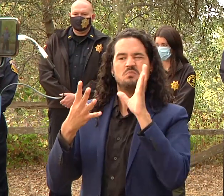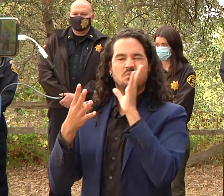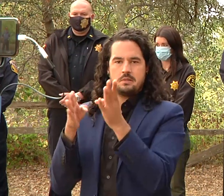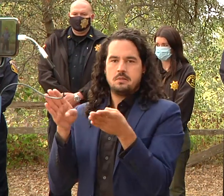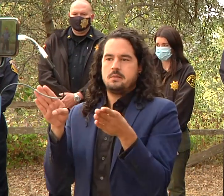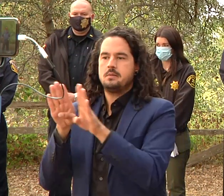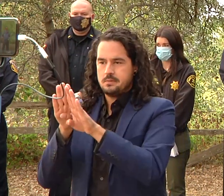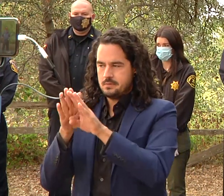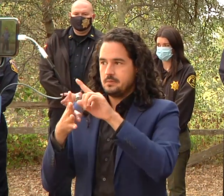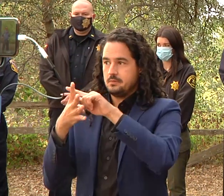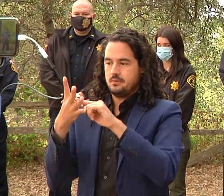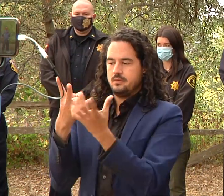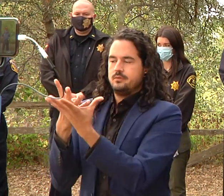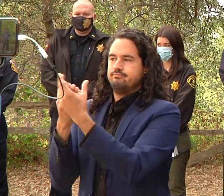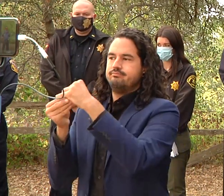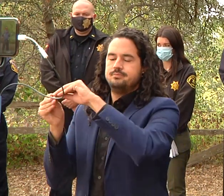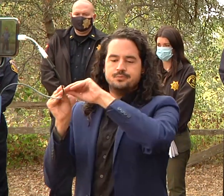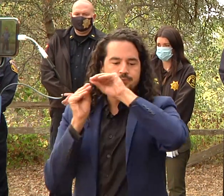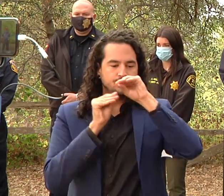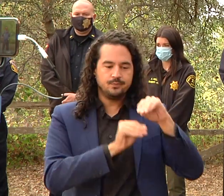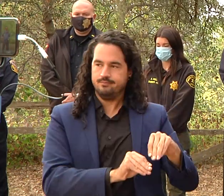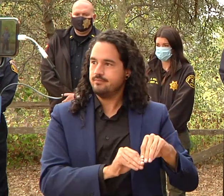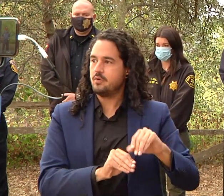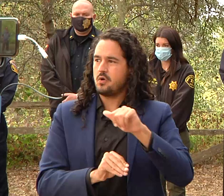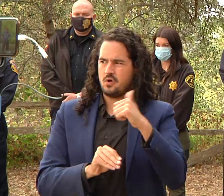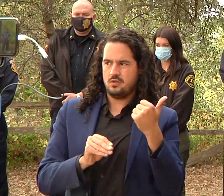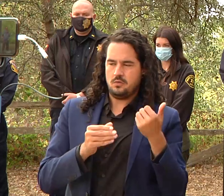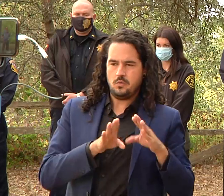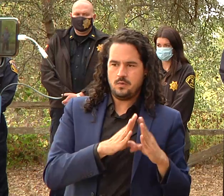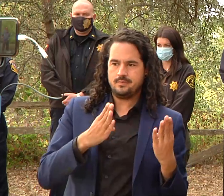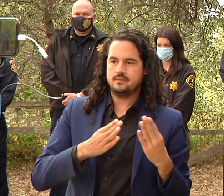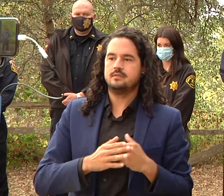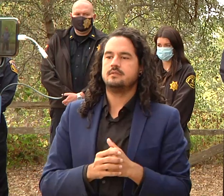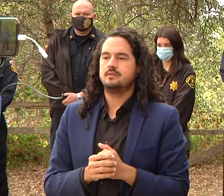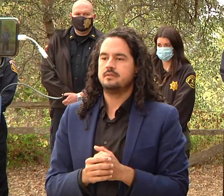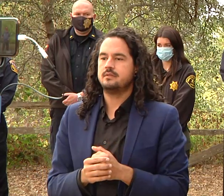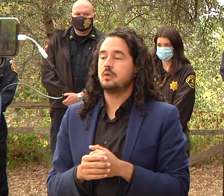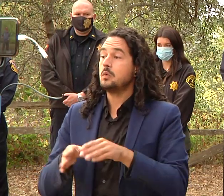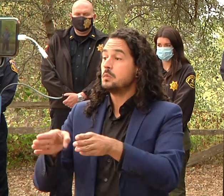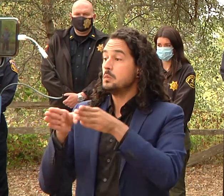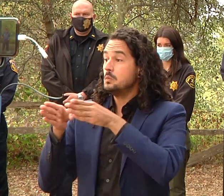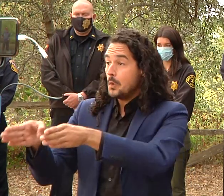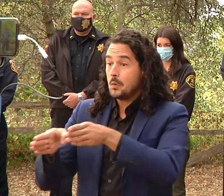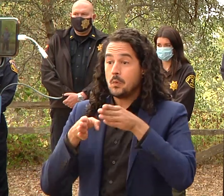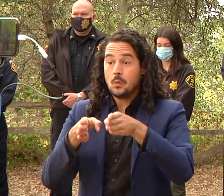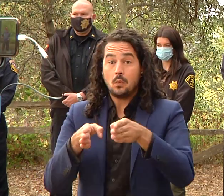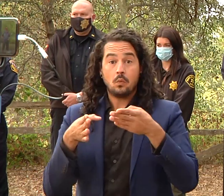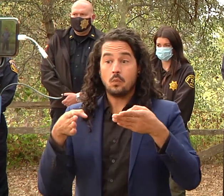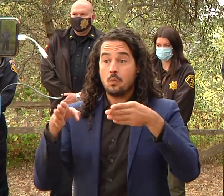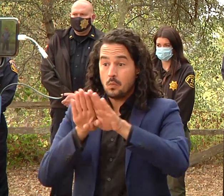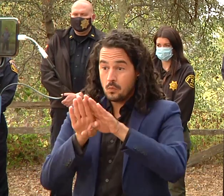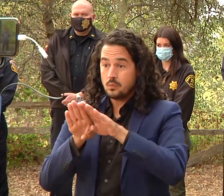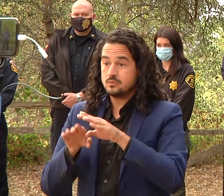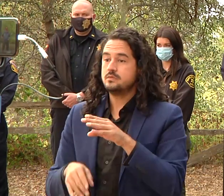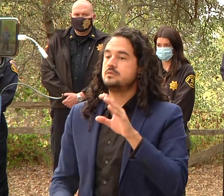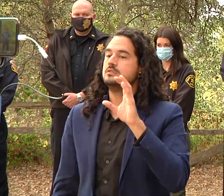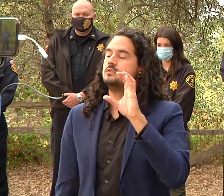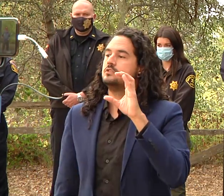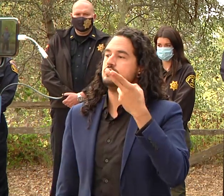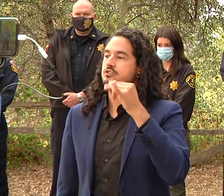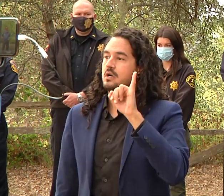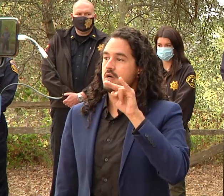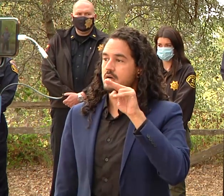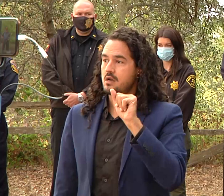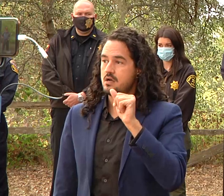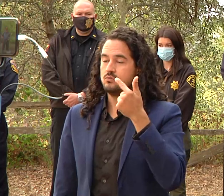in the fire zone um they're doing ongoing assessments of china grade alba road bear creek and swanton there's debris throughout the